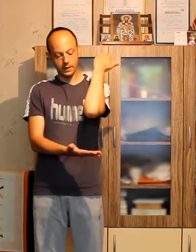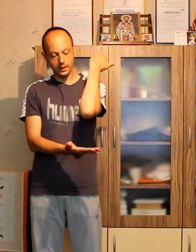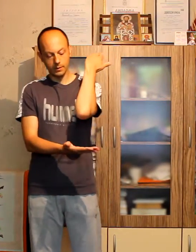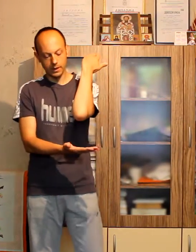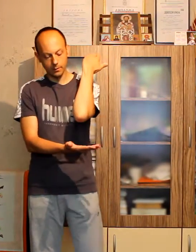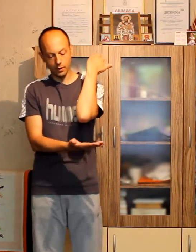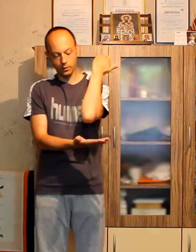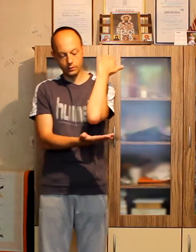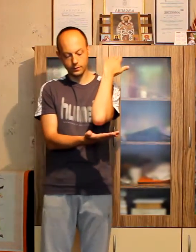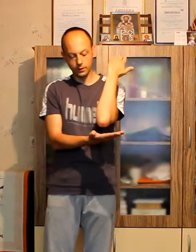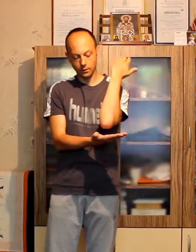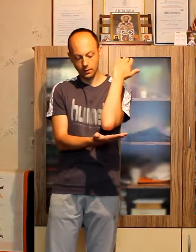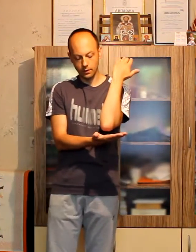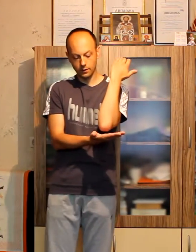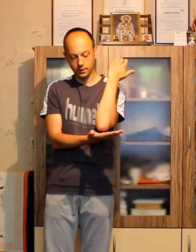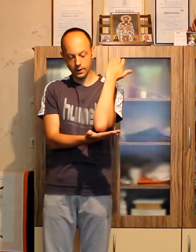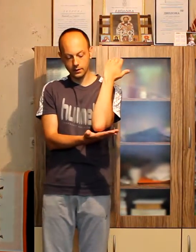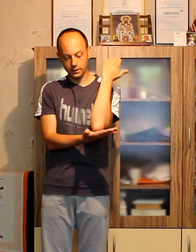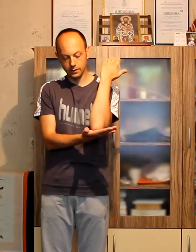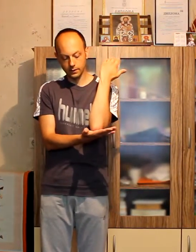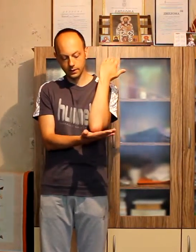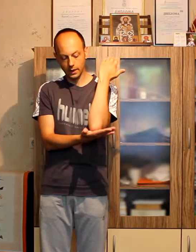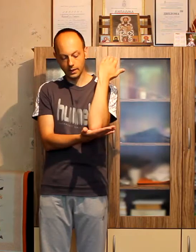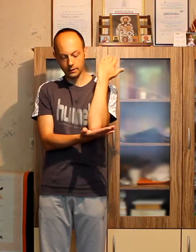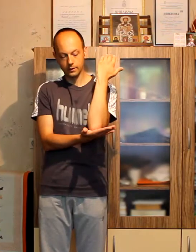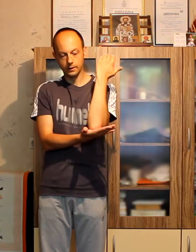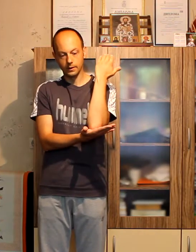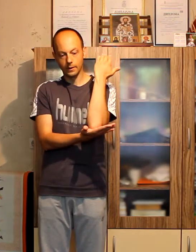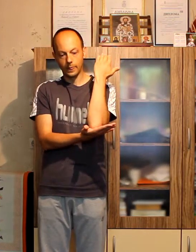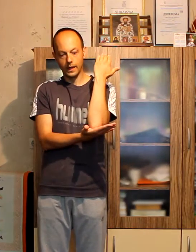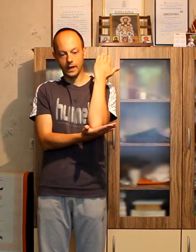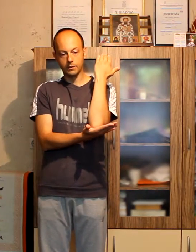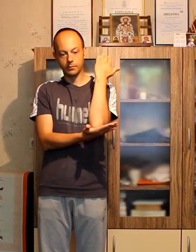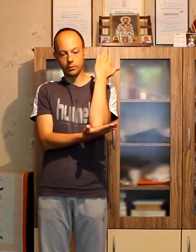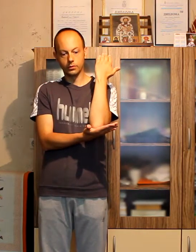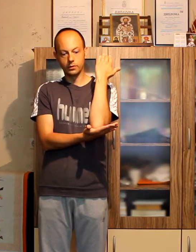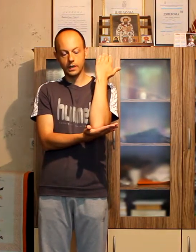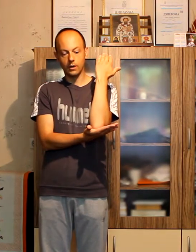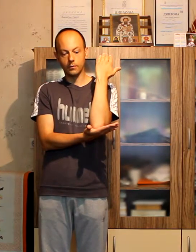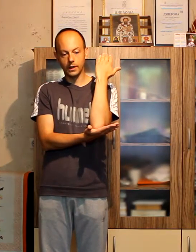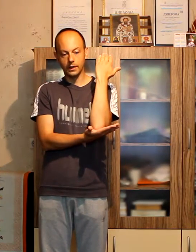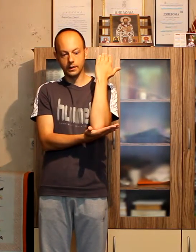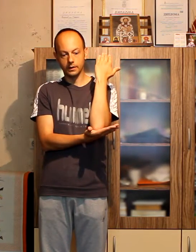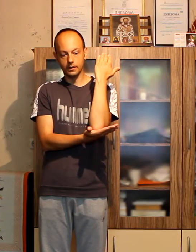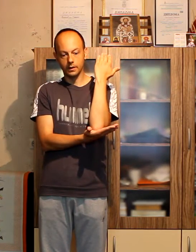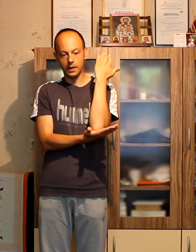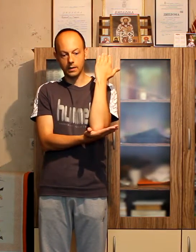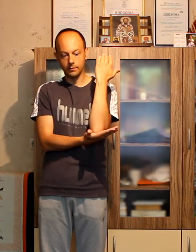lean my elbow on the other hand and put down my arm.